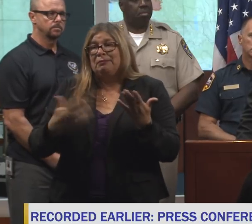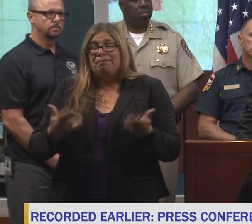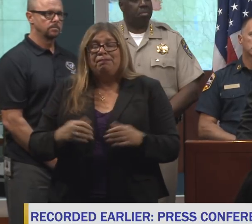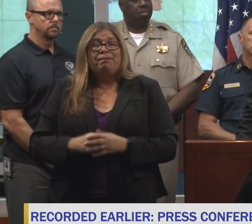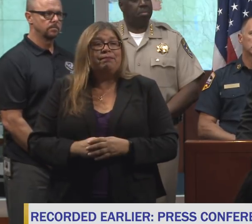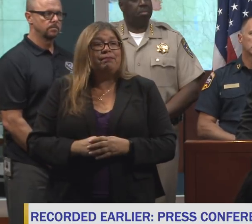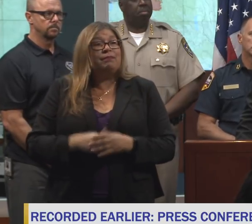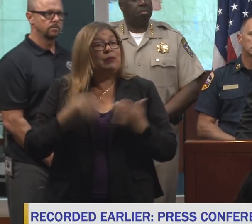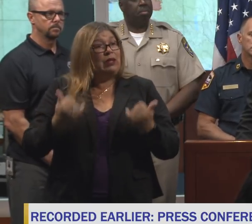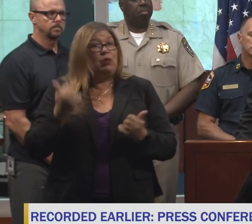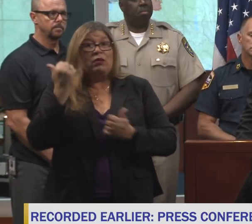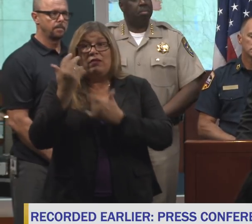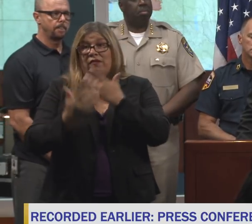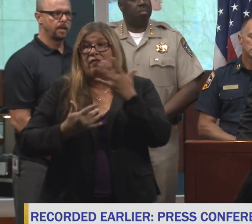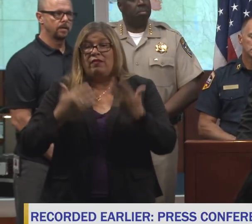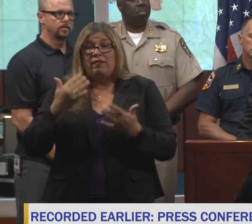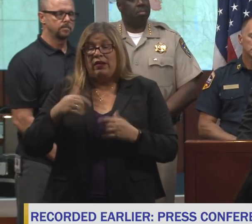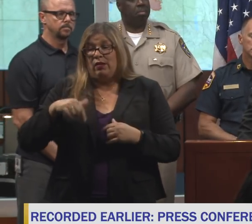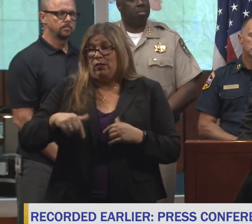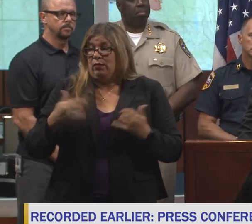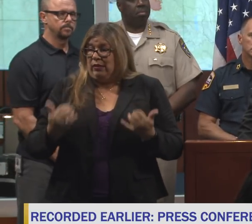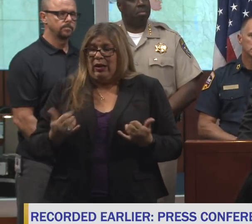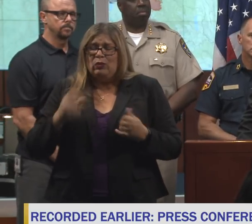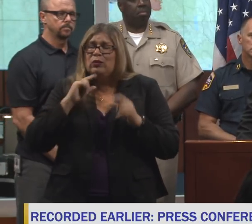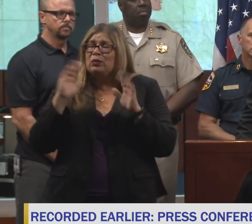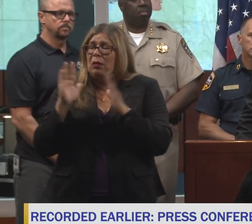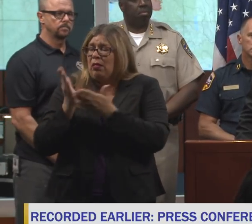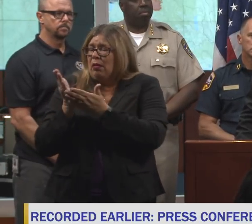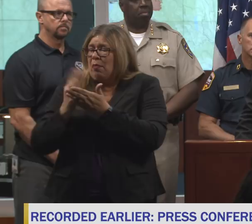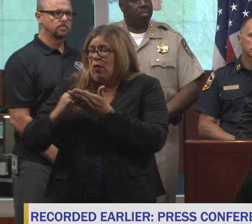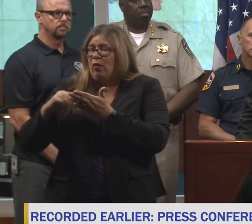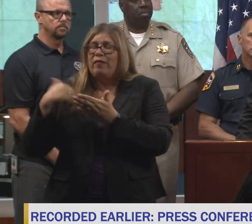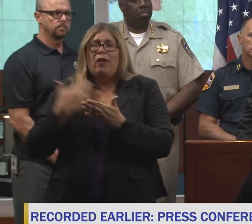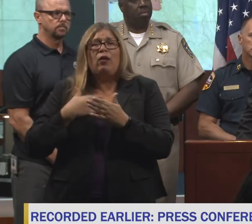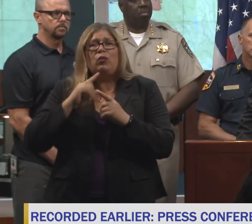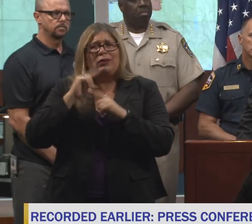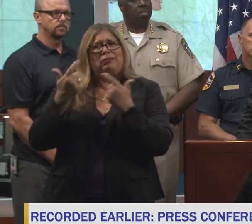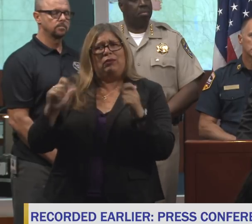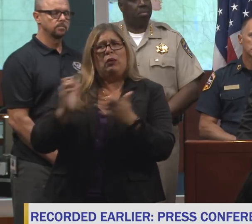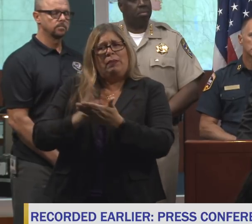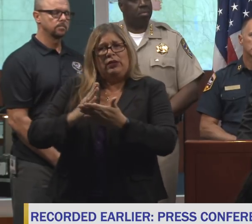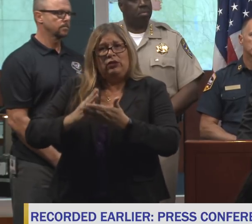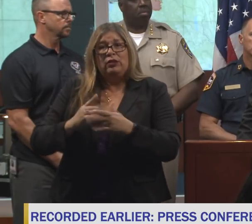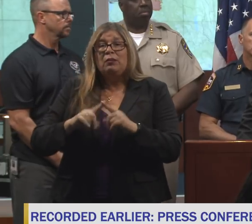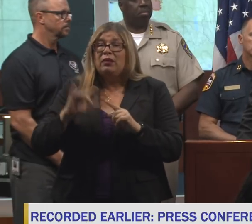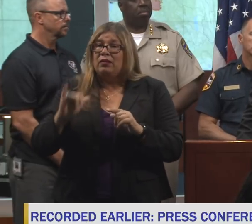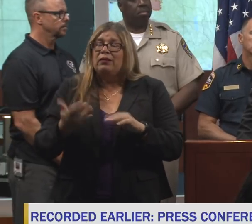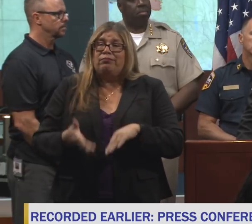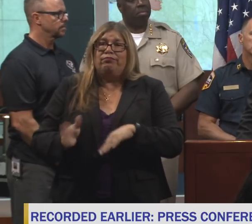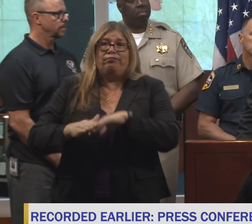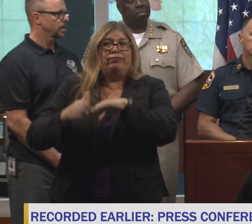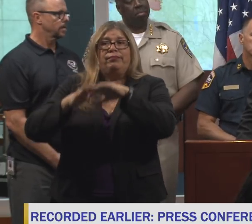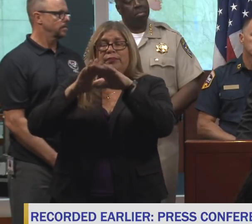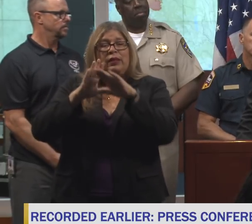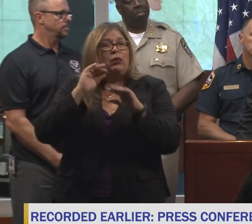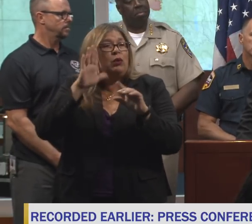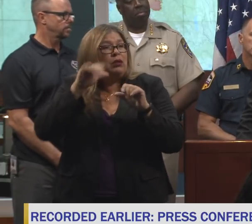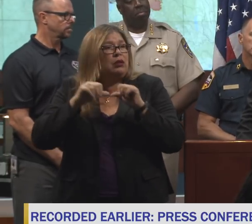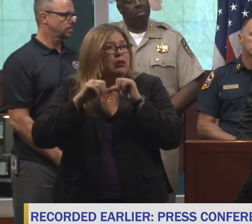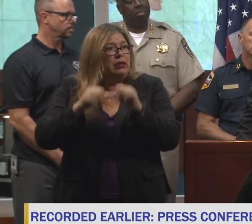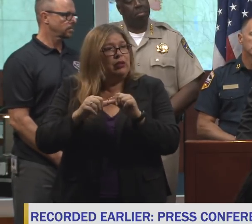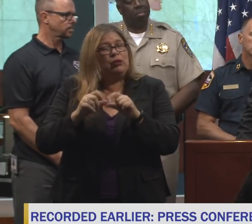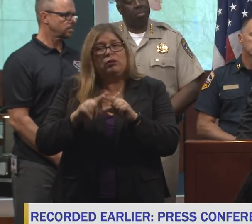fire activity is a small part of our very large budget, but it is a growing part, and it will continue to grow